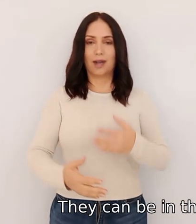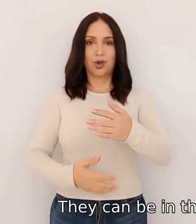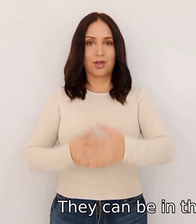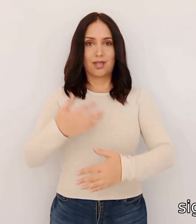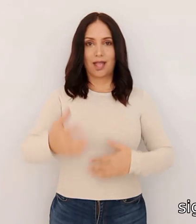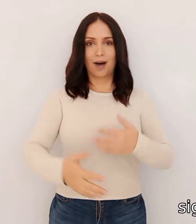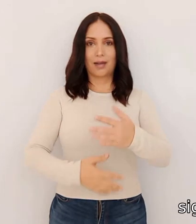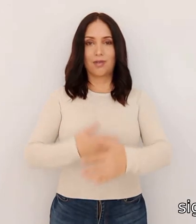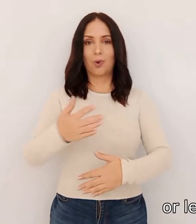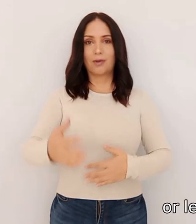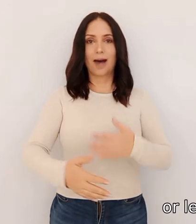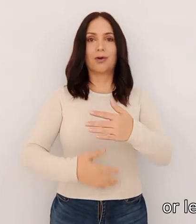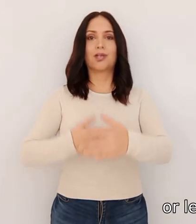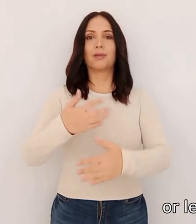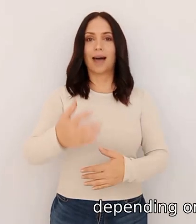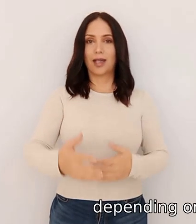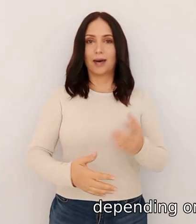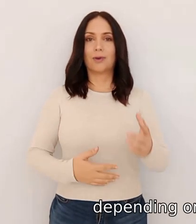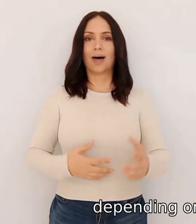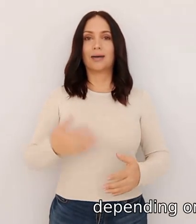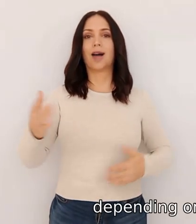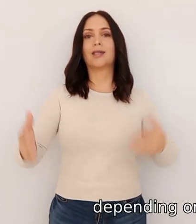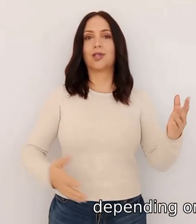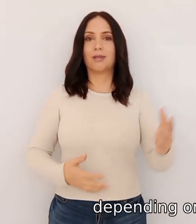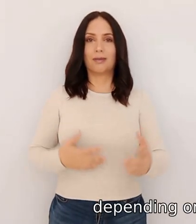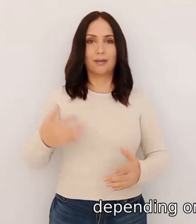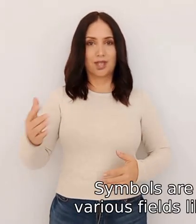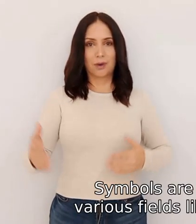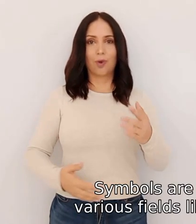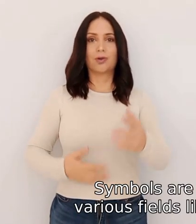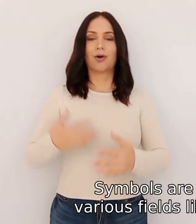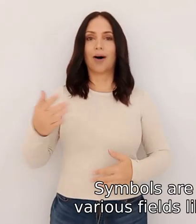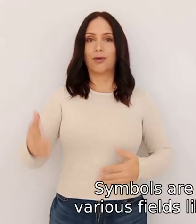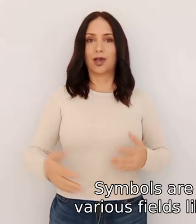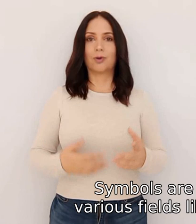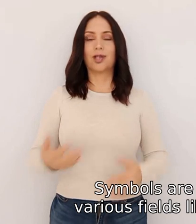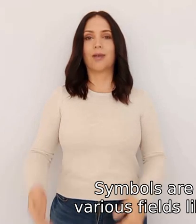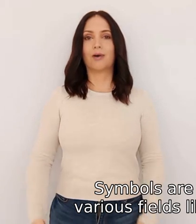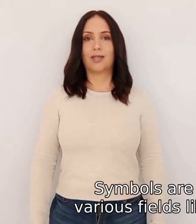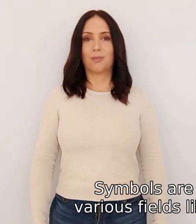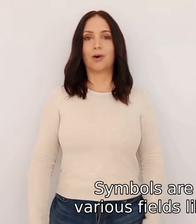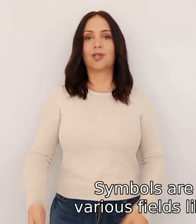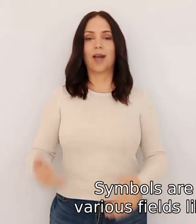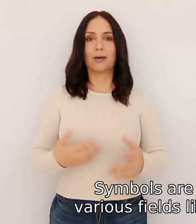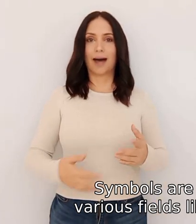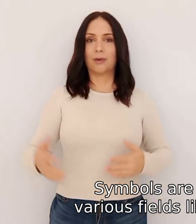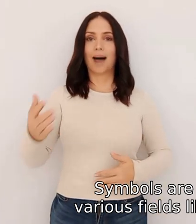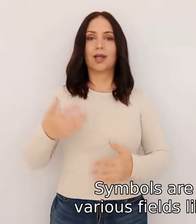pictures signs or letters depending on the context symbols are often used in various fields like mathematics